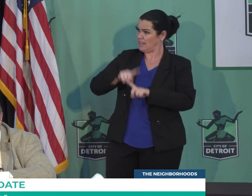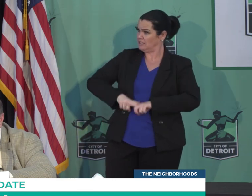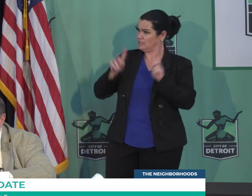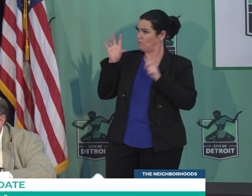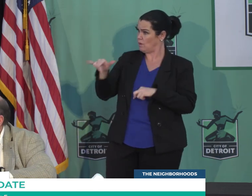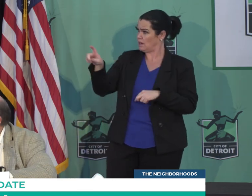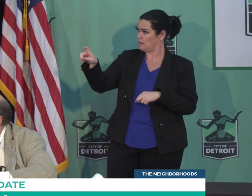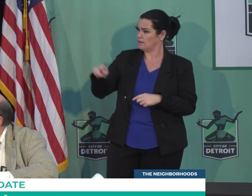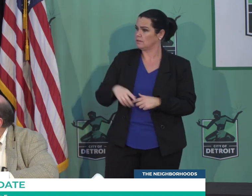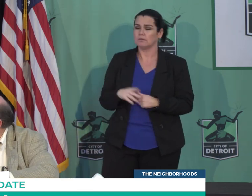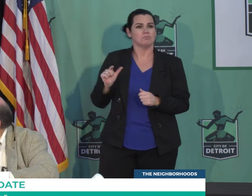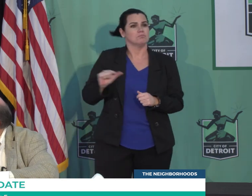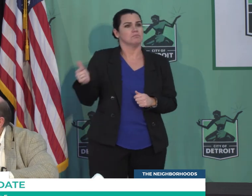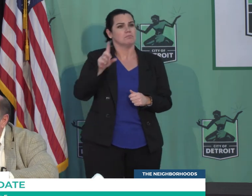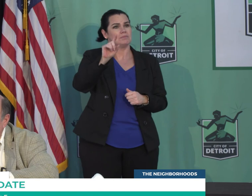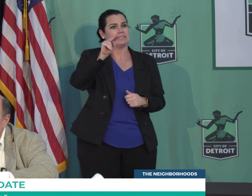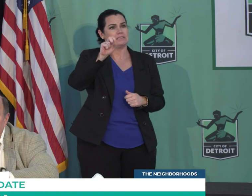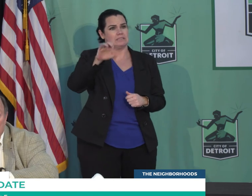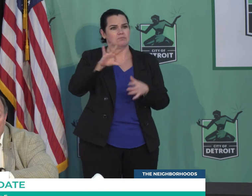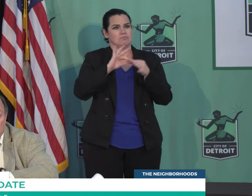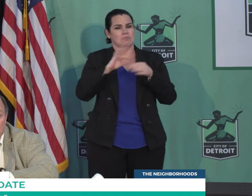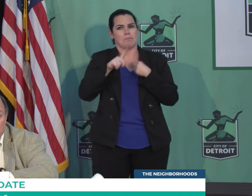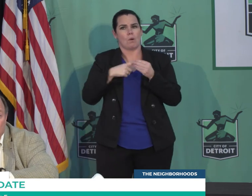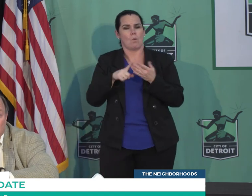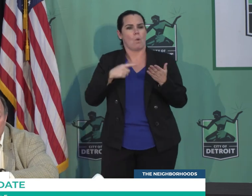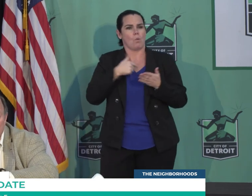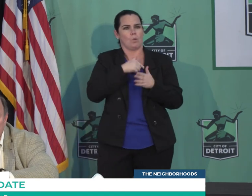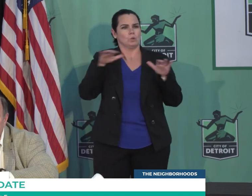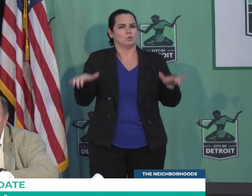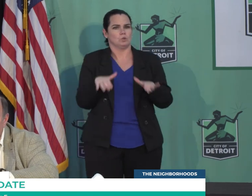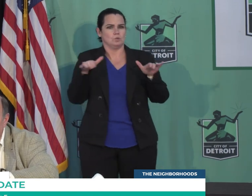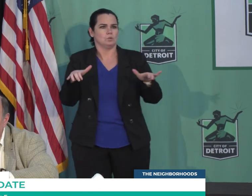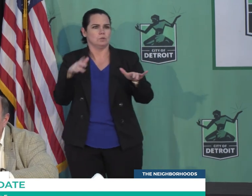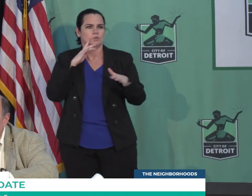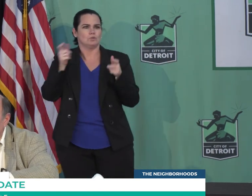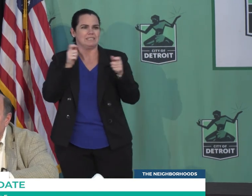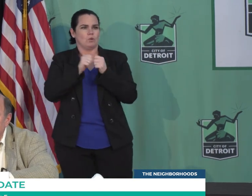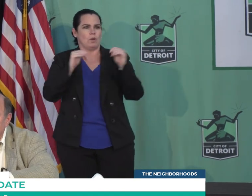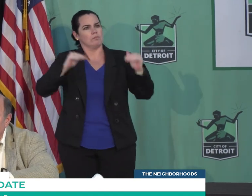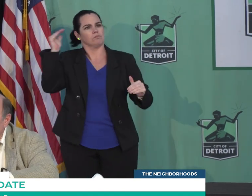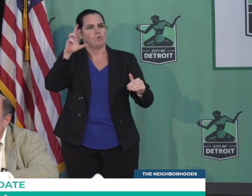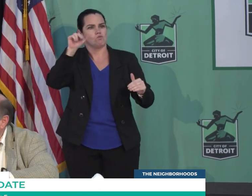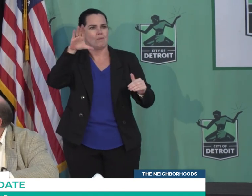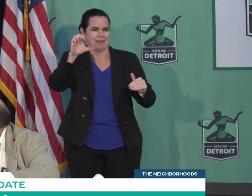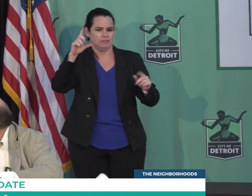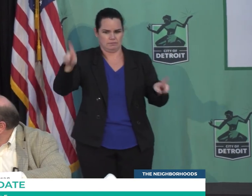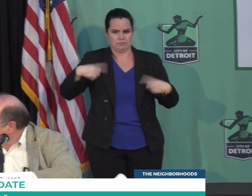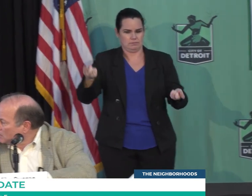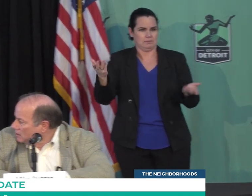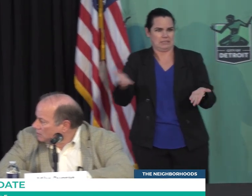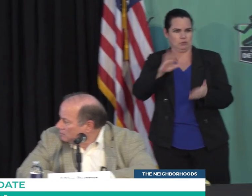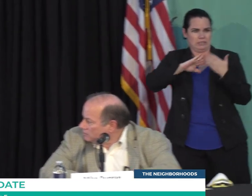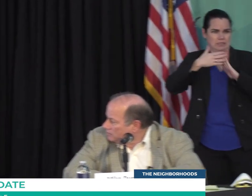issue? I'll let Denise Fair talk about the things that we have been doing to deal with racial disparities in the city of Detroit.